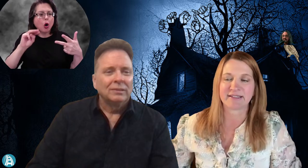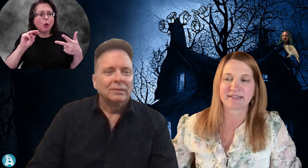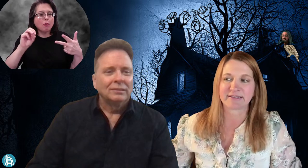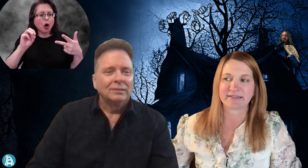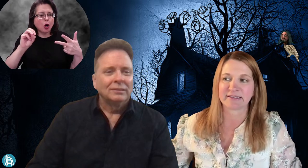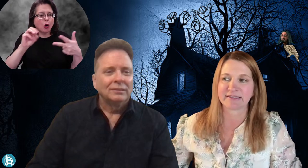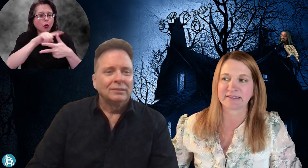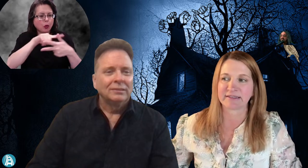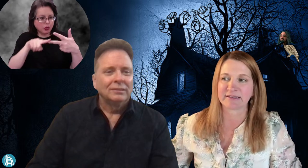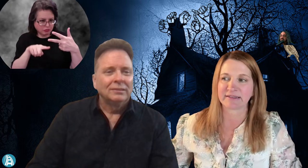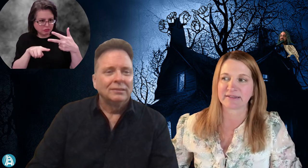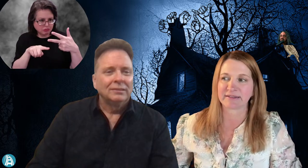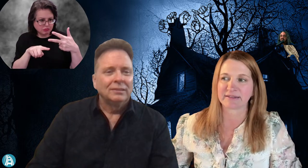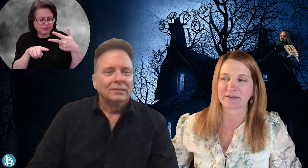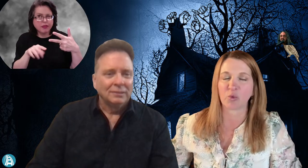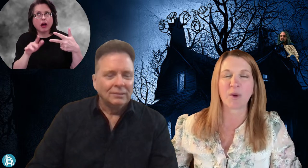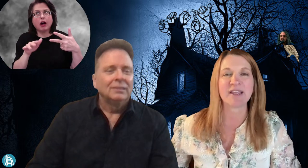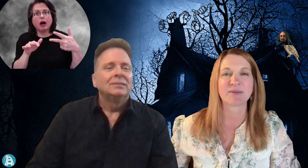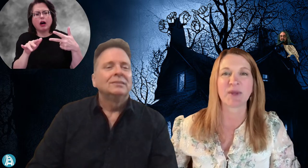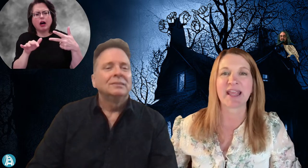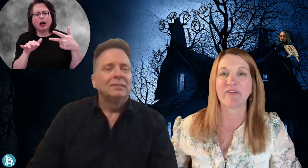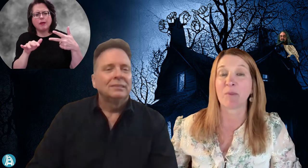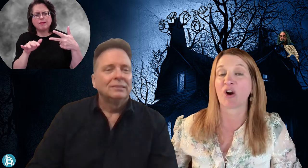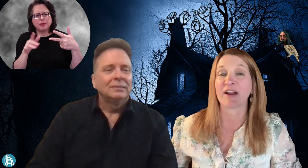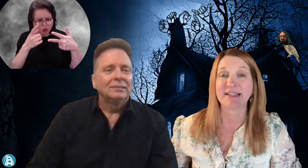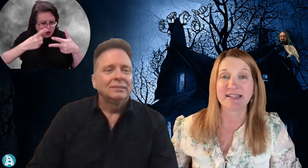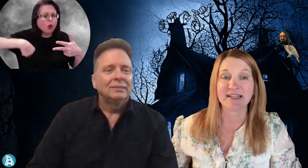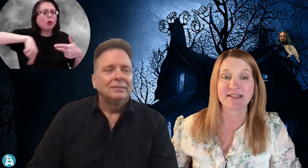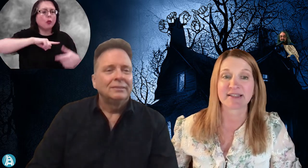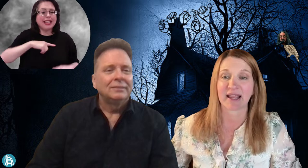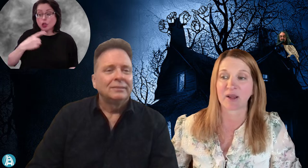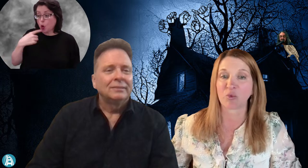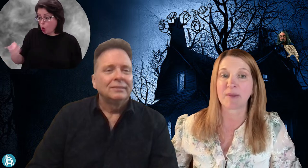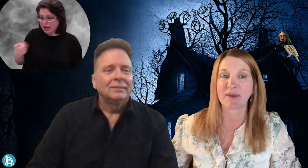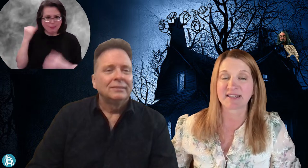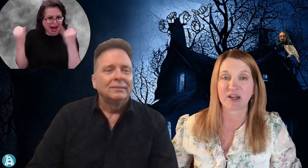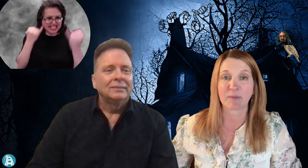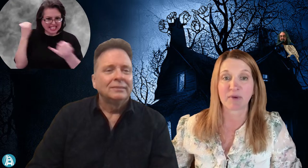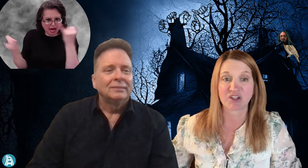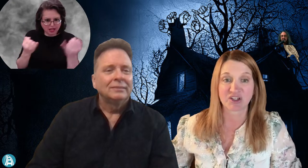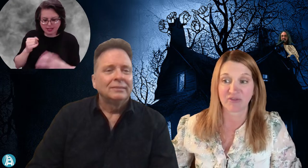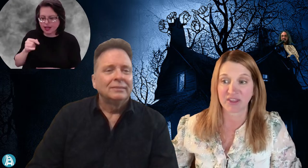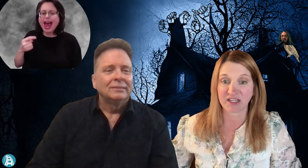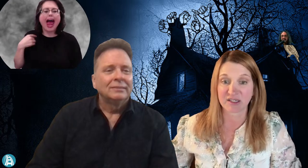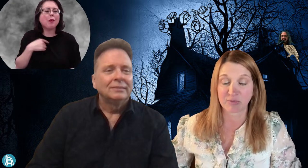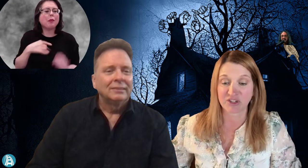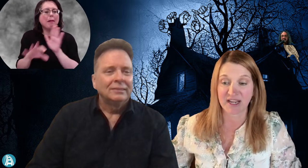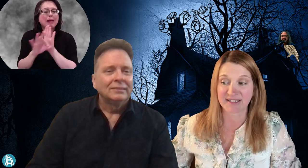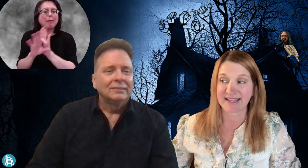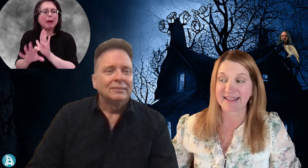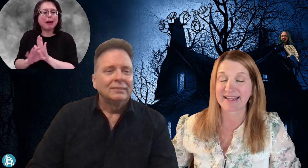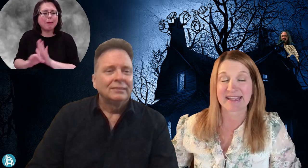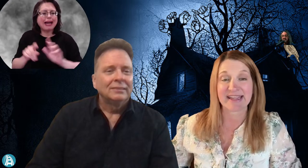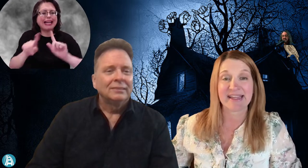we gave him our ideas, and we picked out a bunch of things to project. And then he